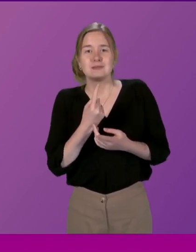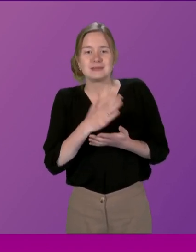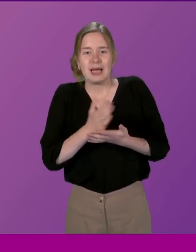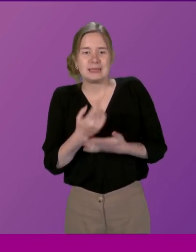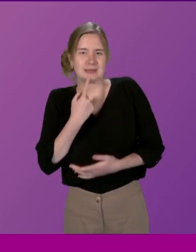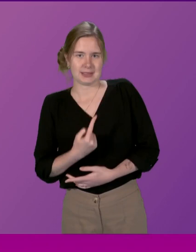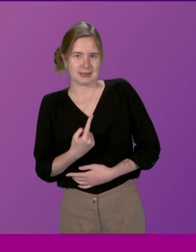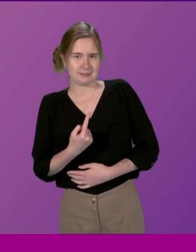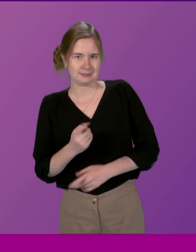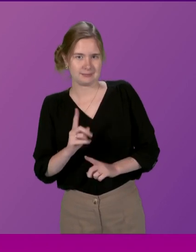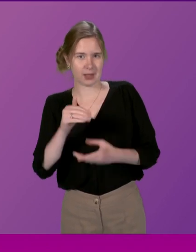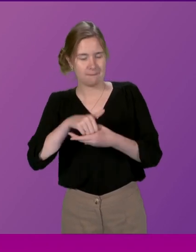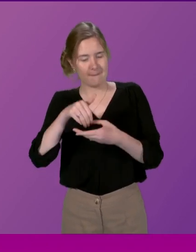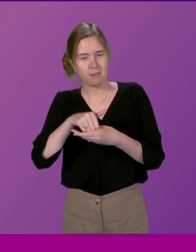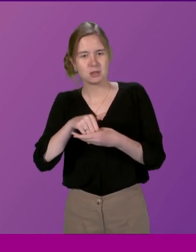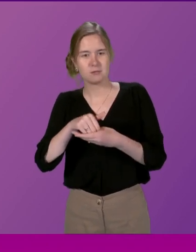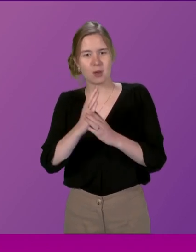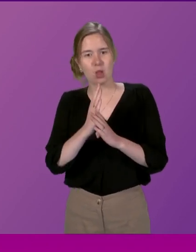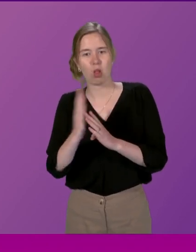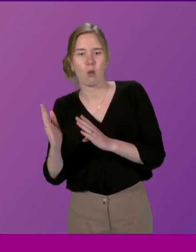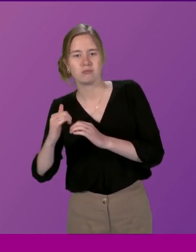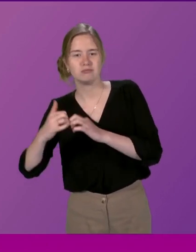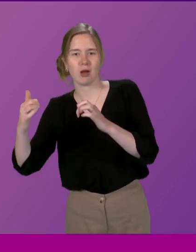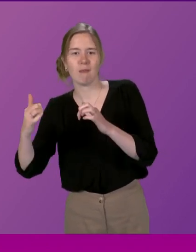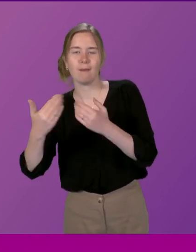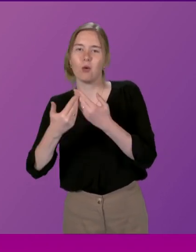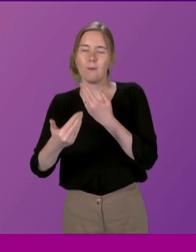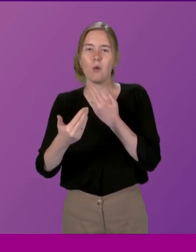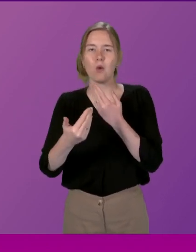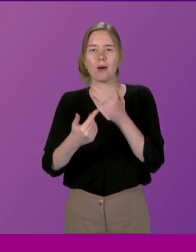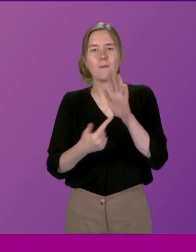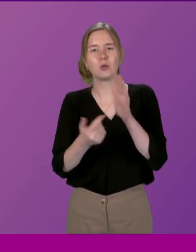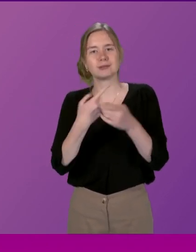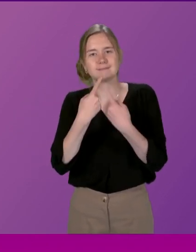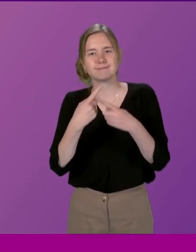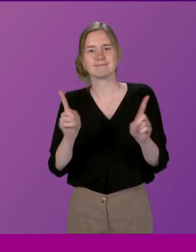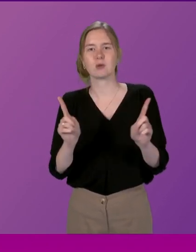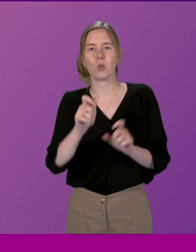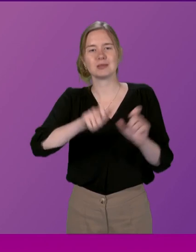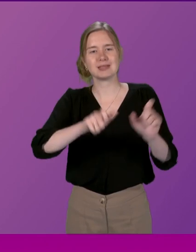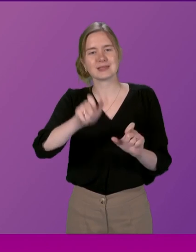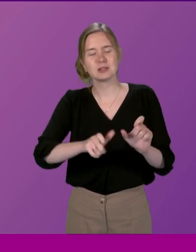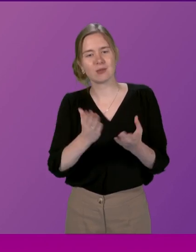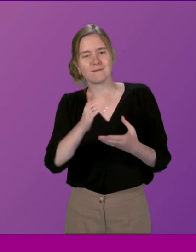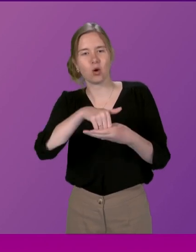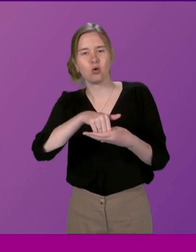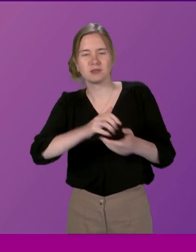to the members across the lower end of this chamber, but actually, more importantly, speaking to those citizens that took part and raised this,